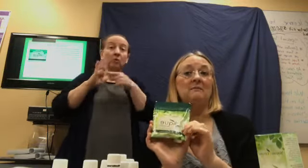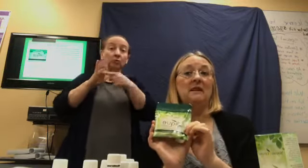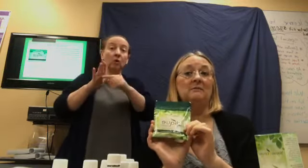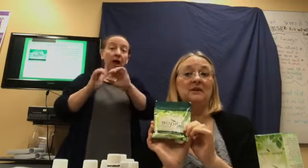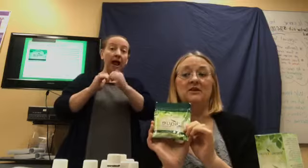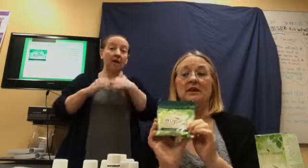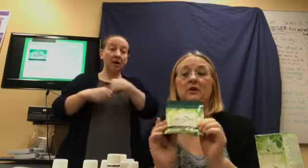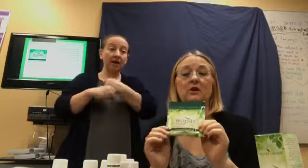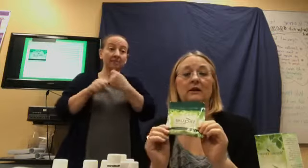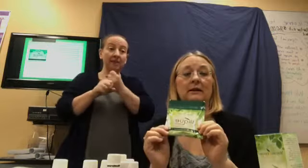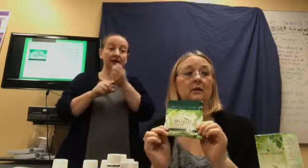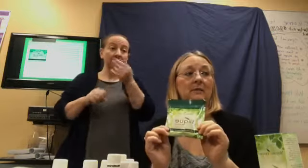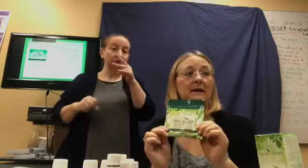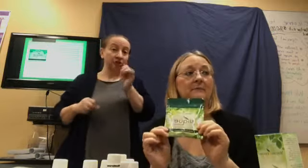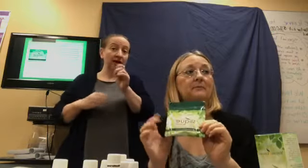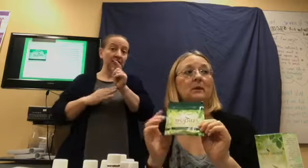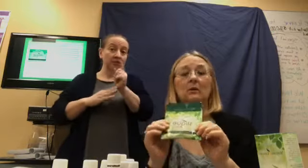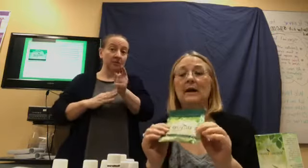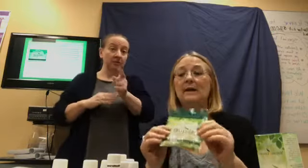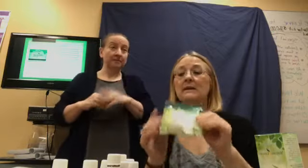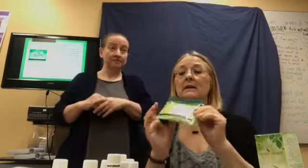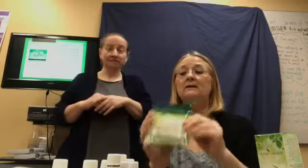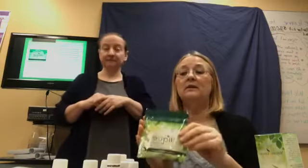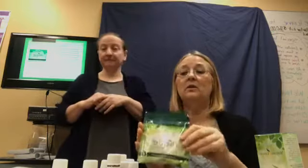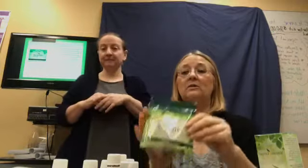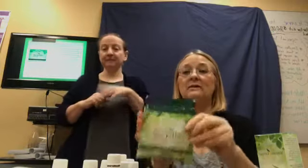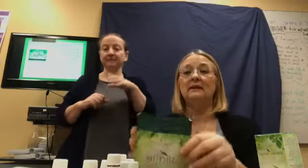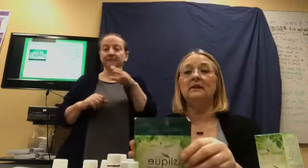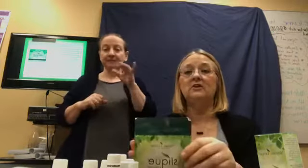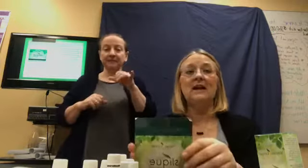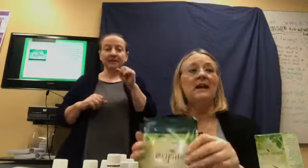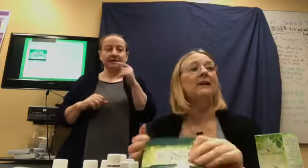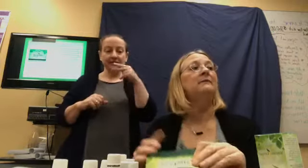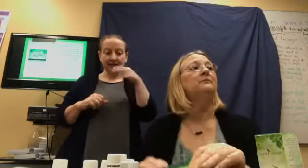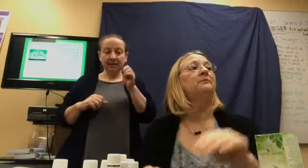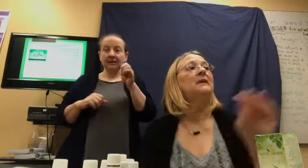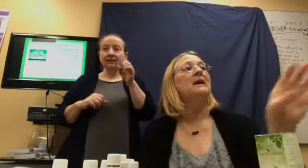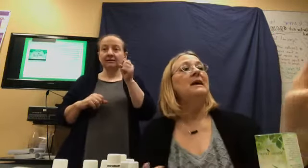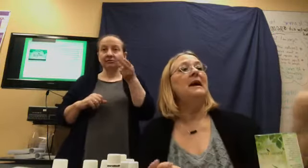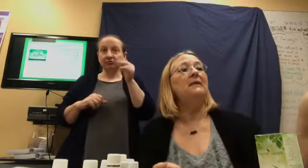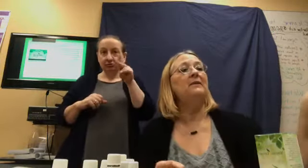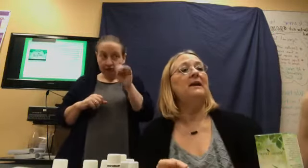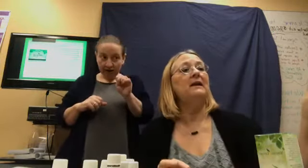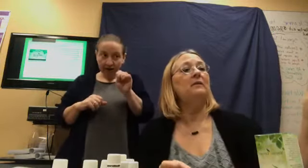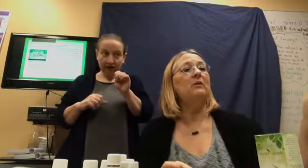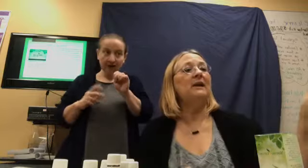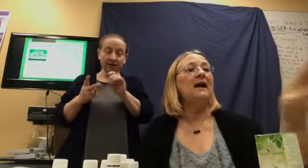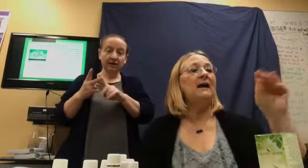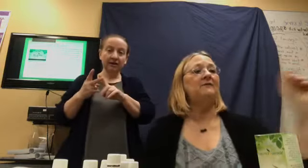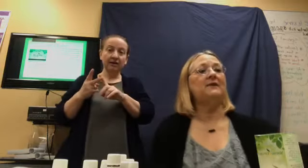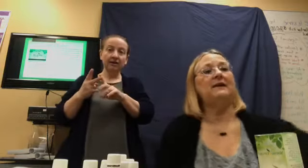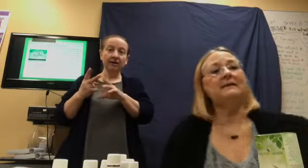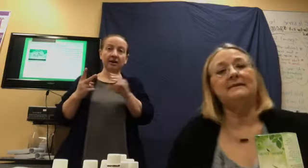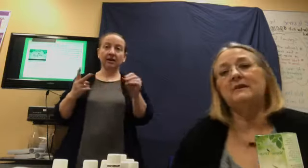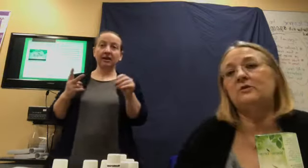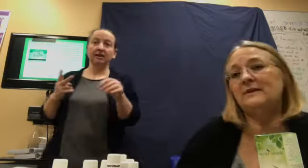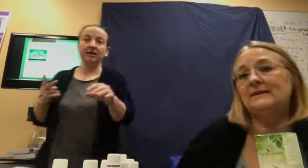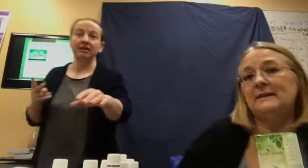make my shake here in a little bit. Okay? So, Sleek Shake. And, then, we have the Citrus Slim.